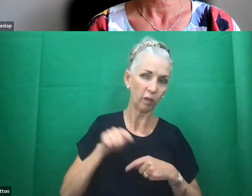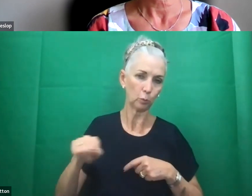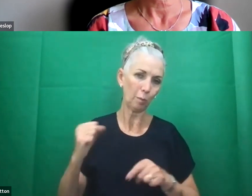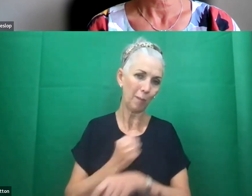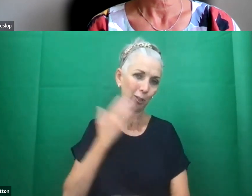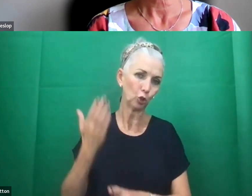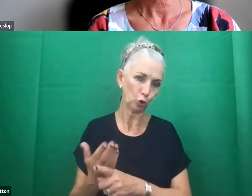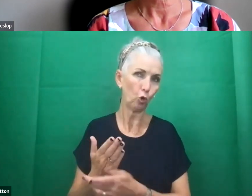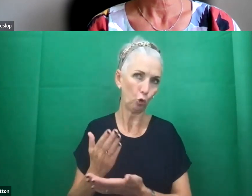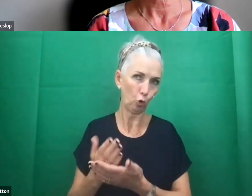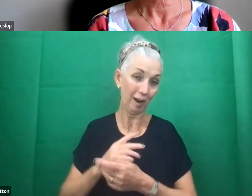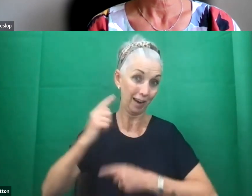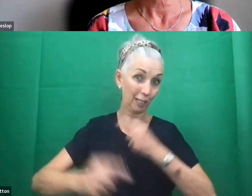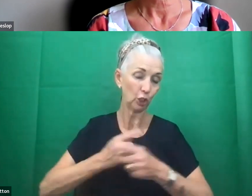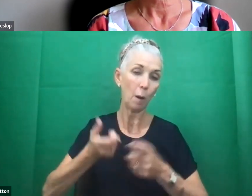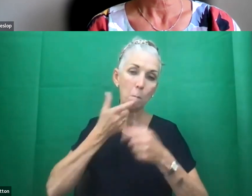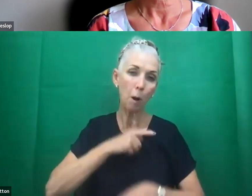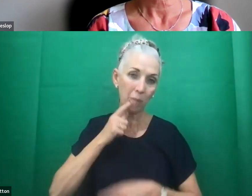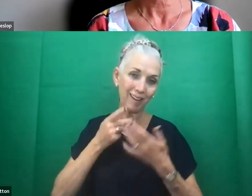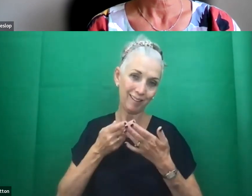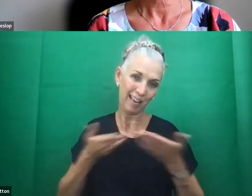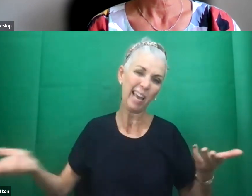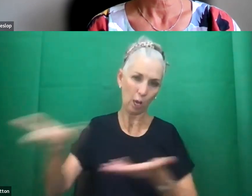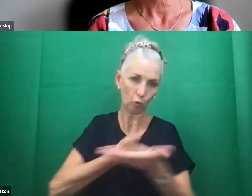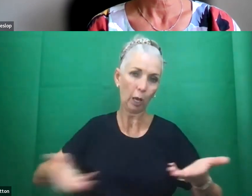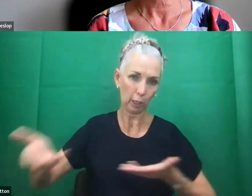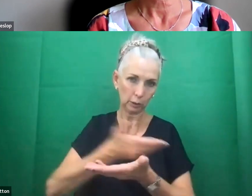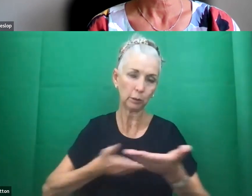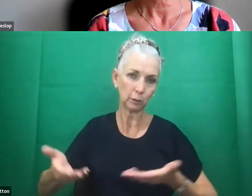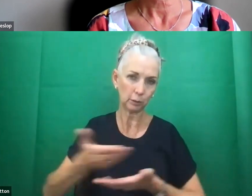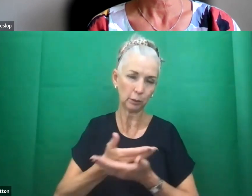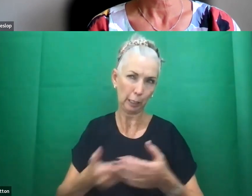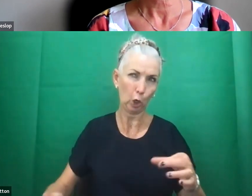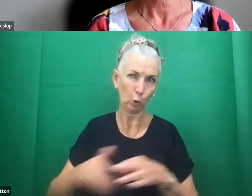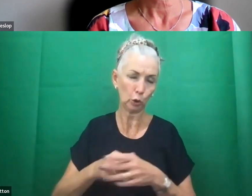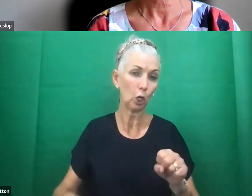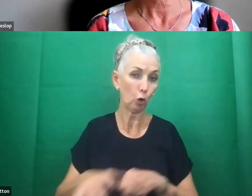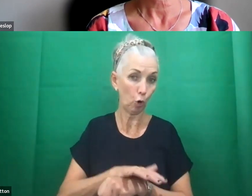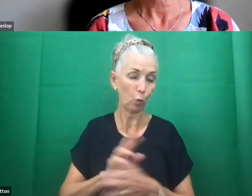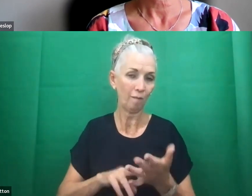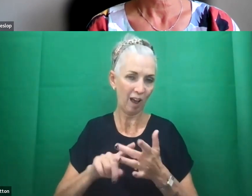start next year, that these issues, including the Coronavirus Act, aren't forgotten and are reviewed.